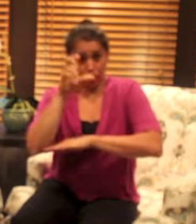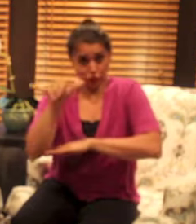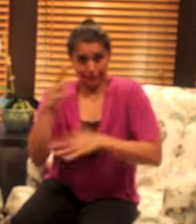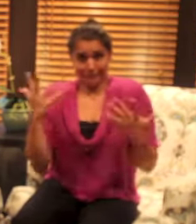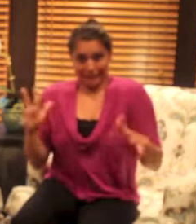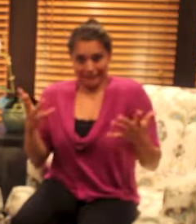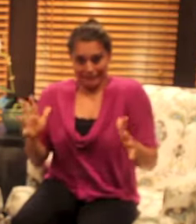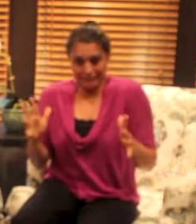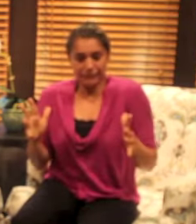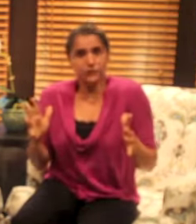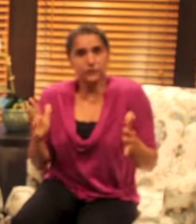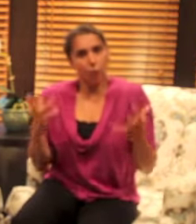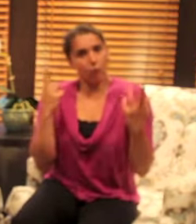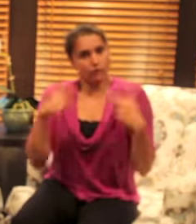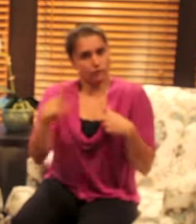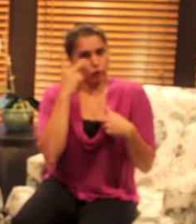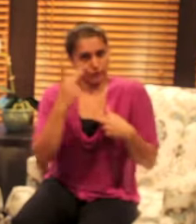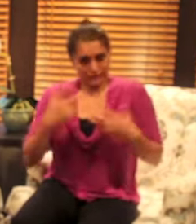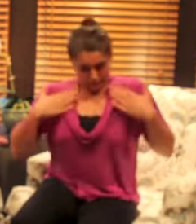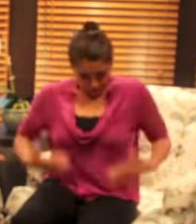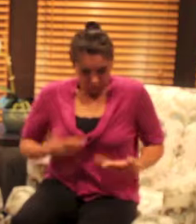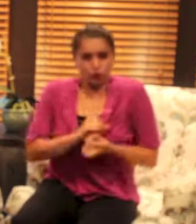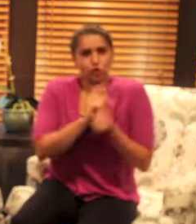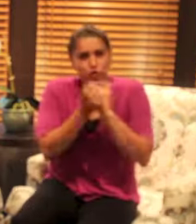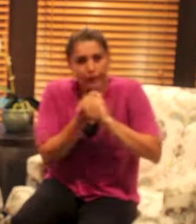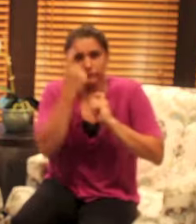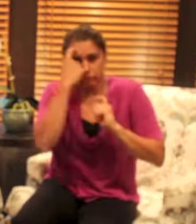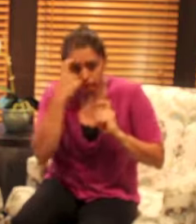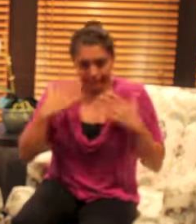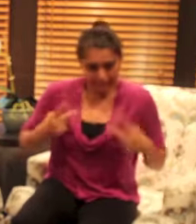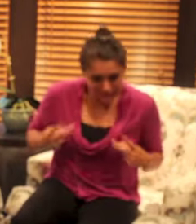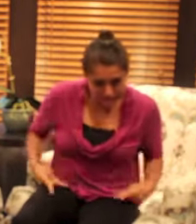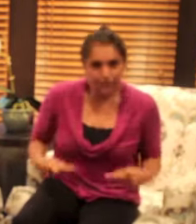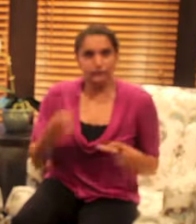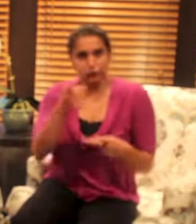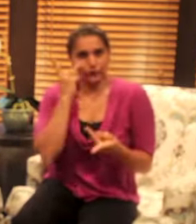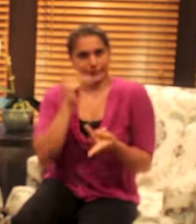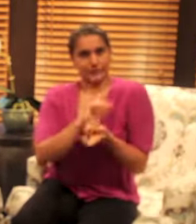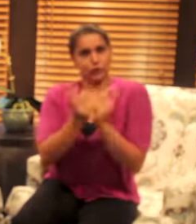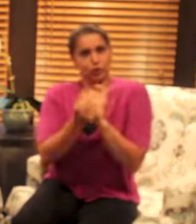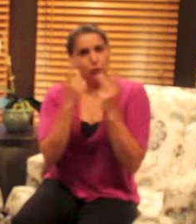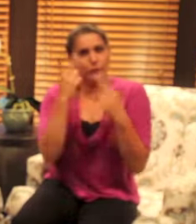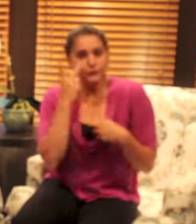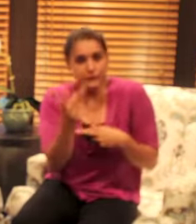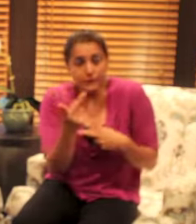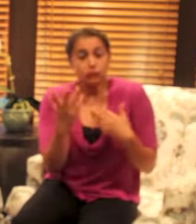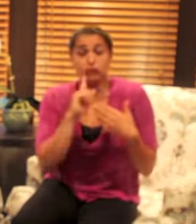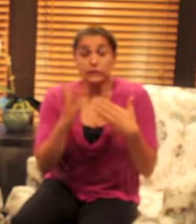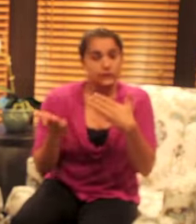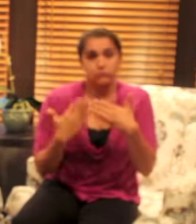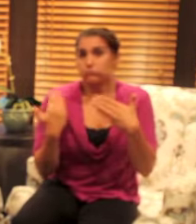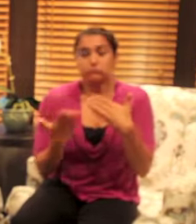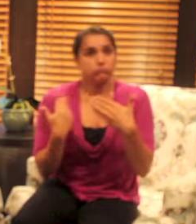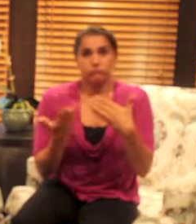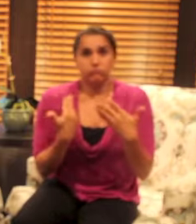you've seen enough of a change and you've realized that it's so easy to make that one meal replacement and make that one